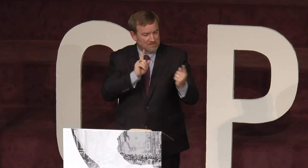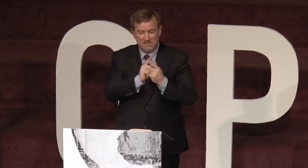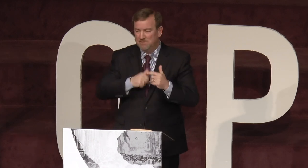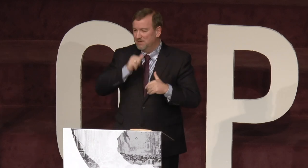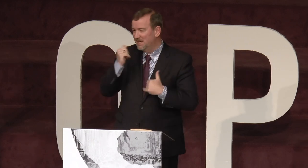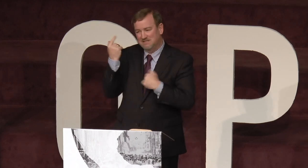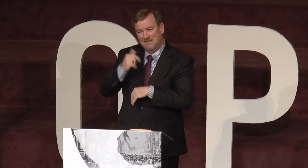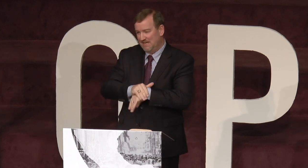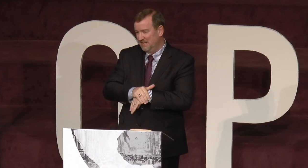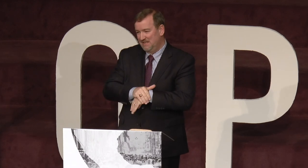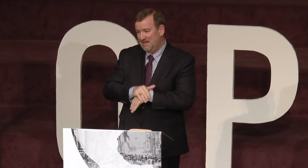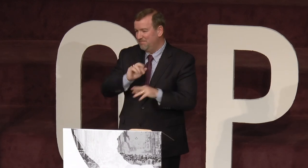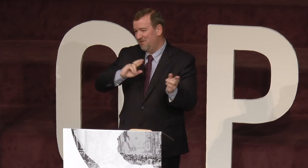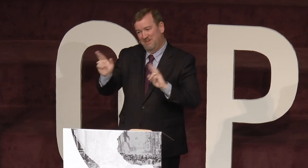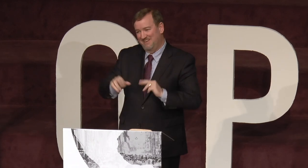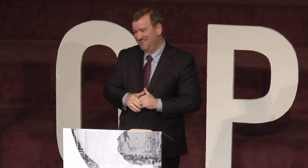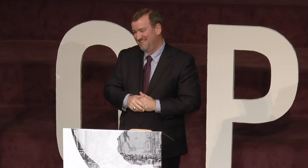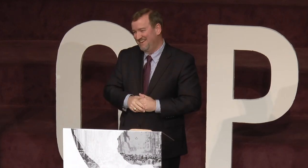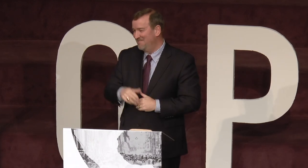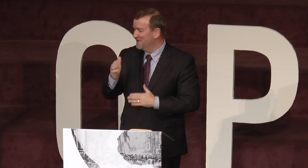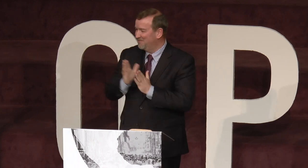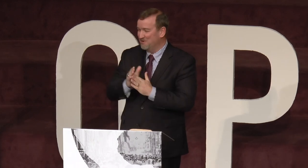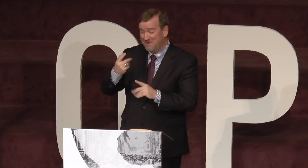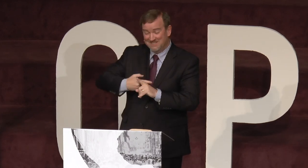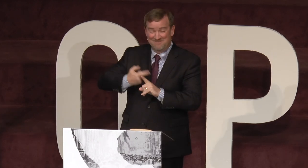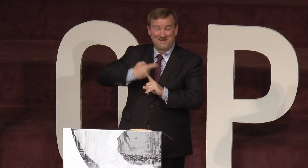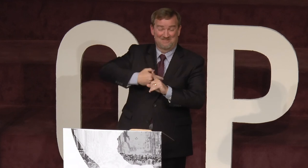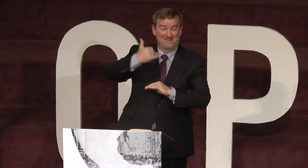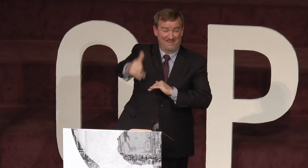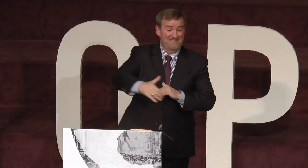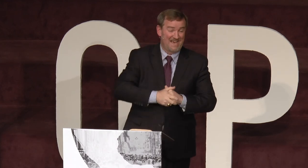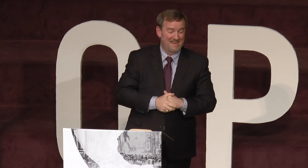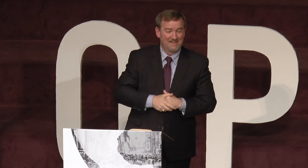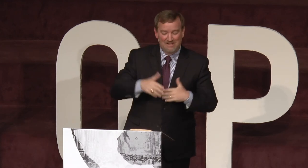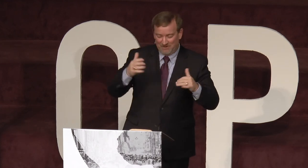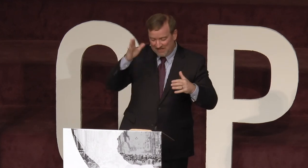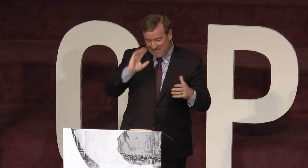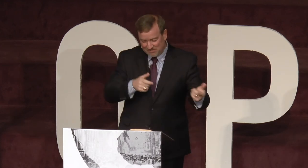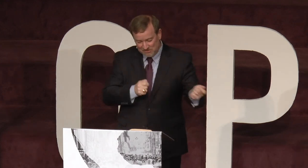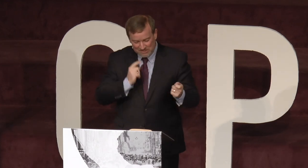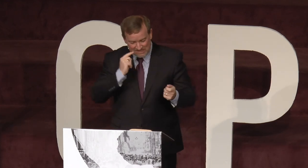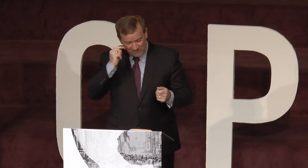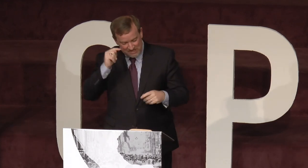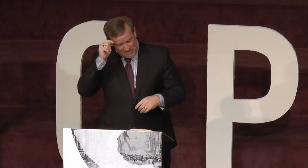to meet me? But not tonight. I'm not ready. And I prayed for months and months at that. And finally God drew a deaf teenage